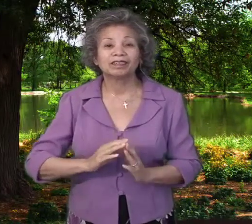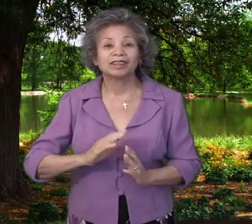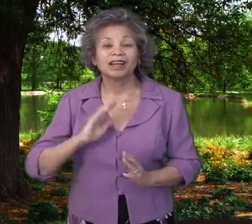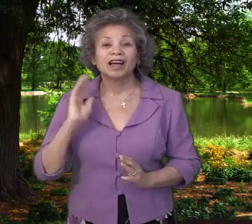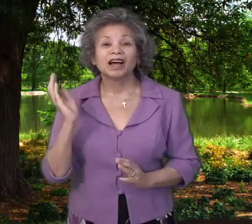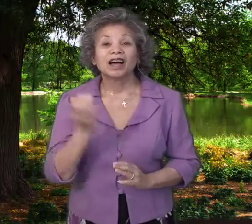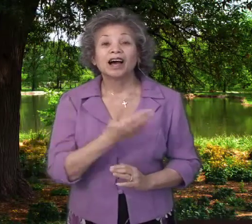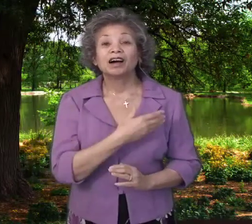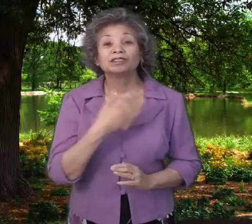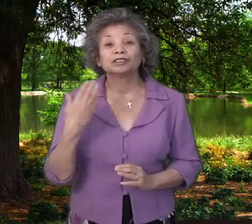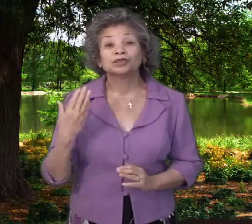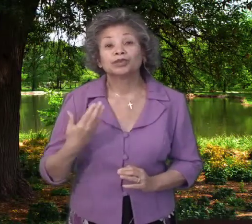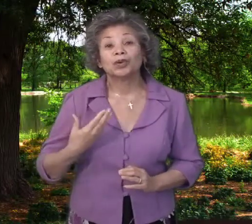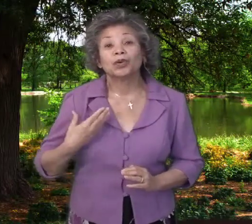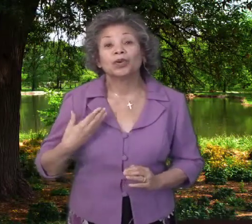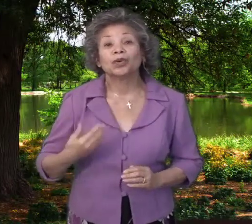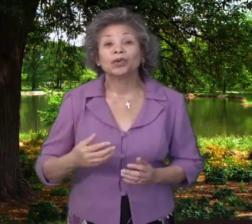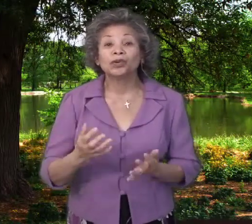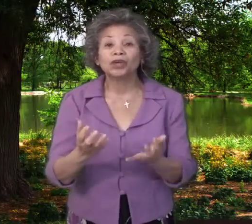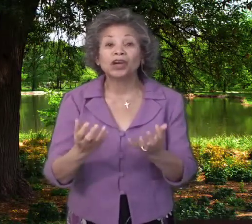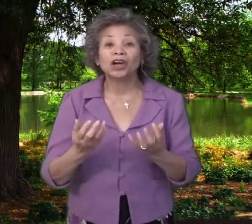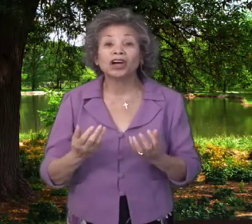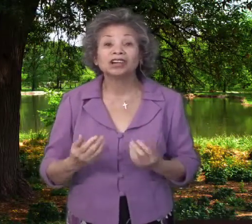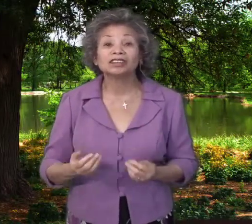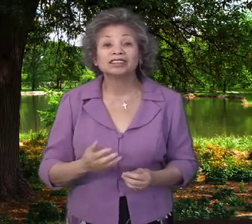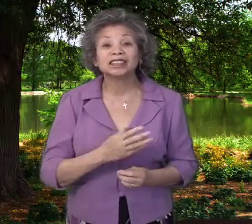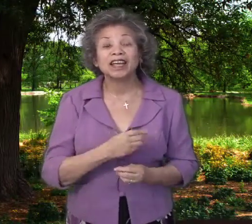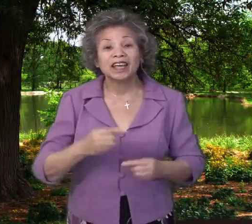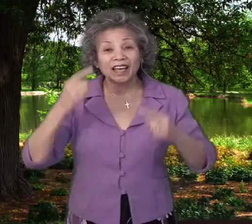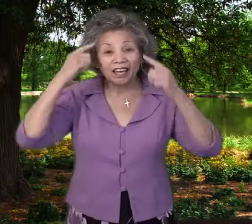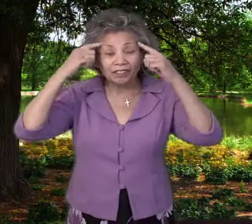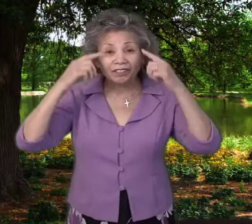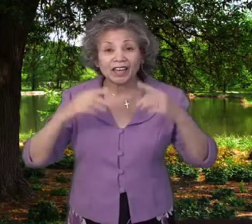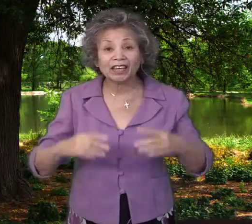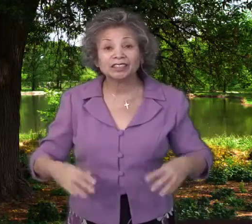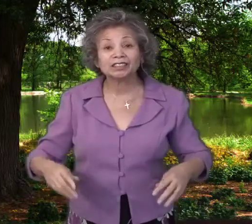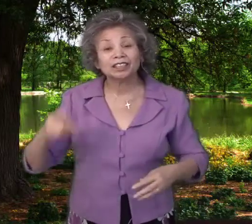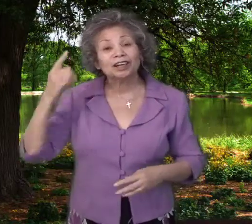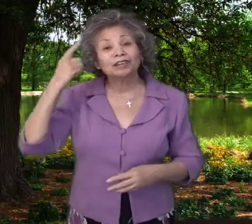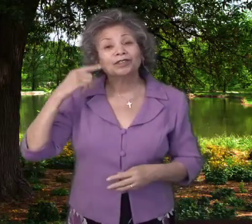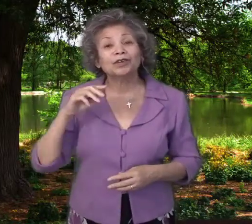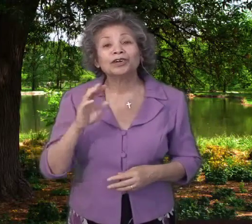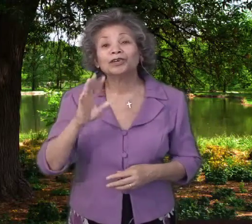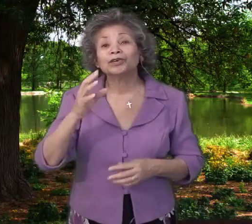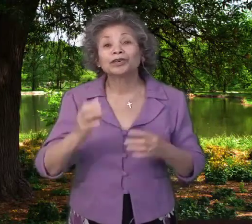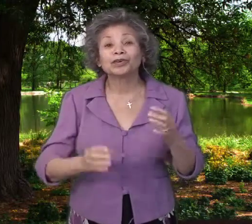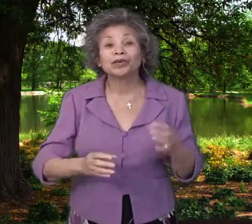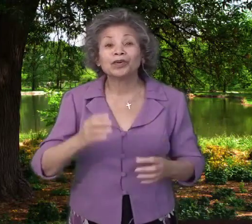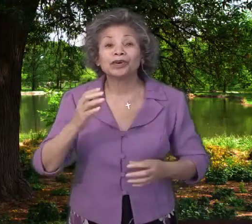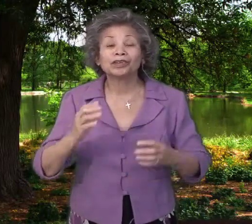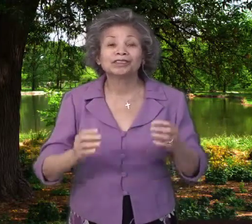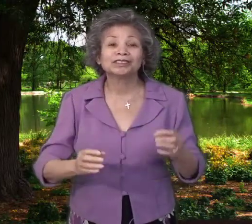Our soul longs and faints for your courts,